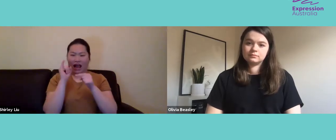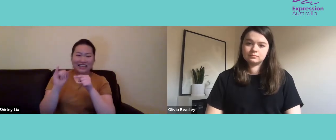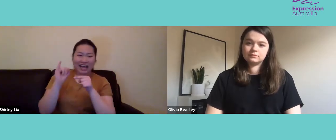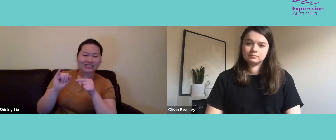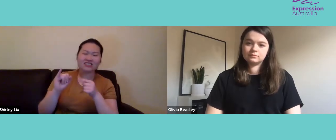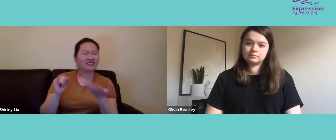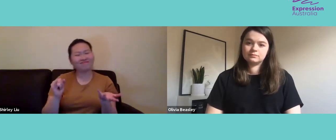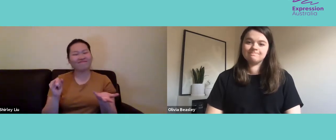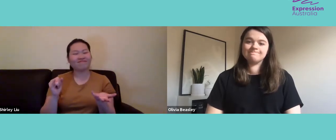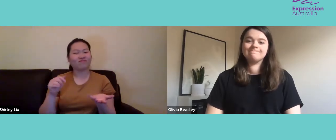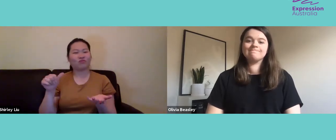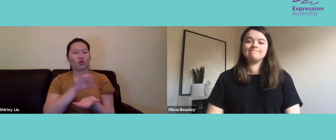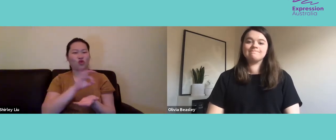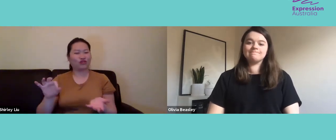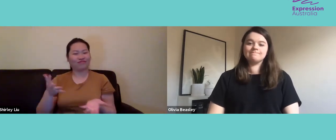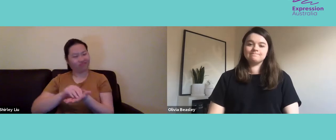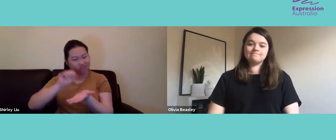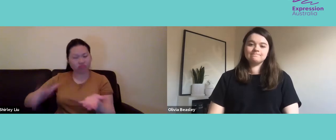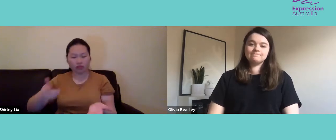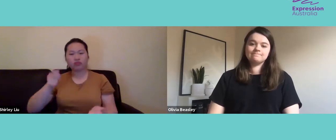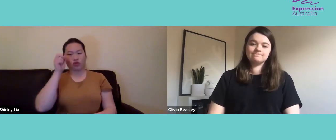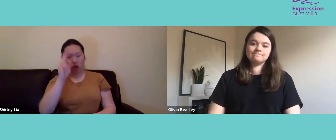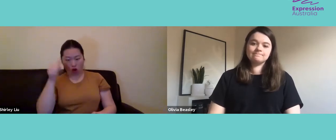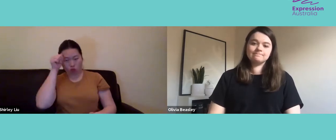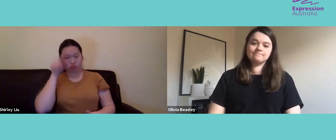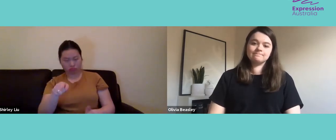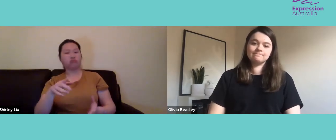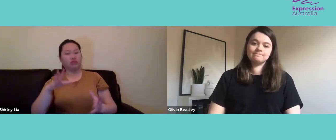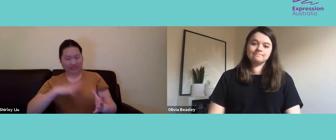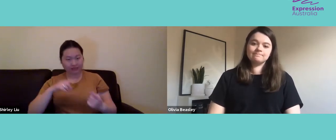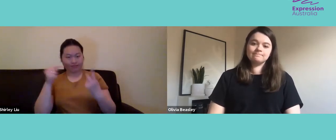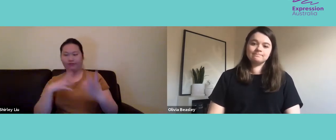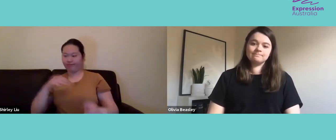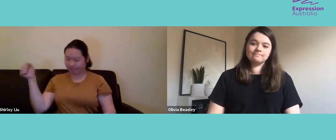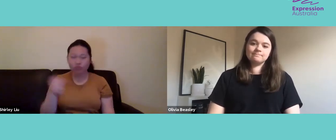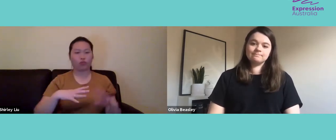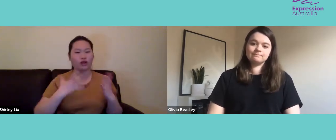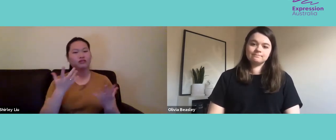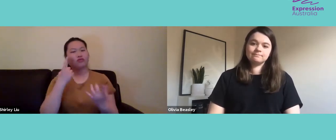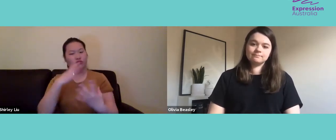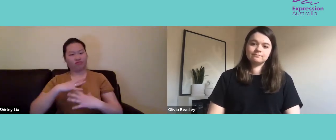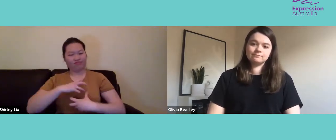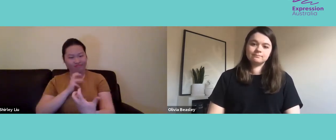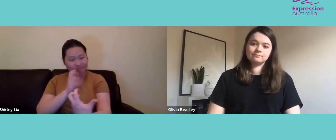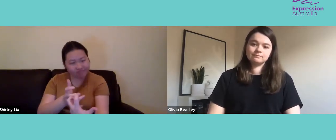needed to be provided to members of the deaf community. So further advocacy needs to occur